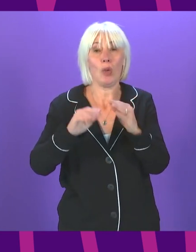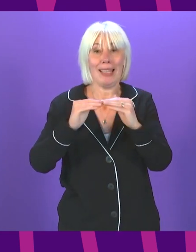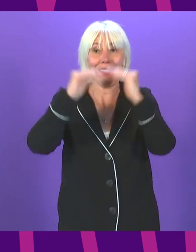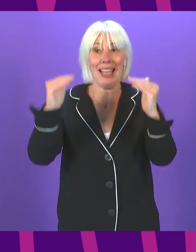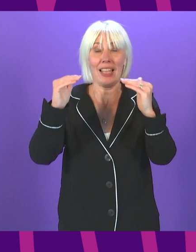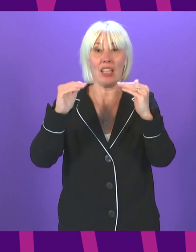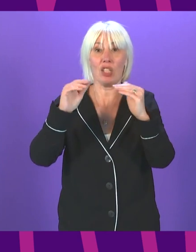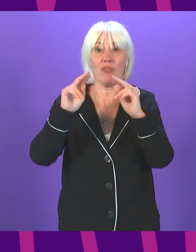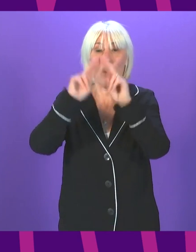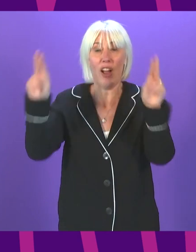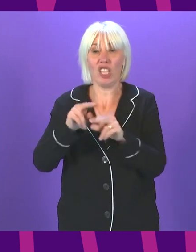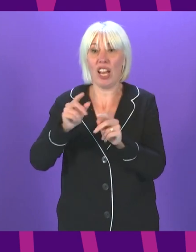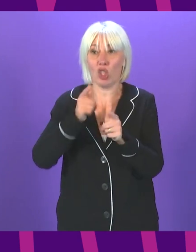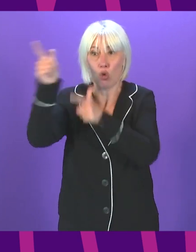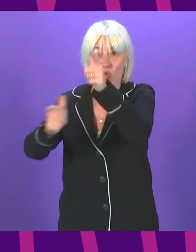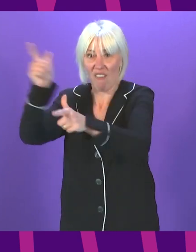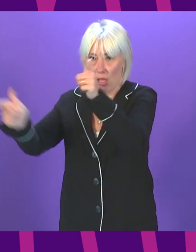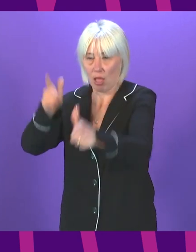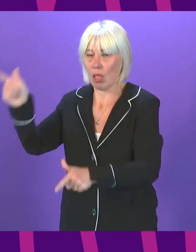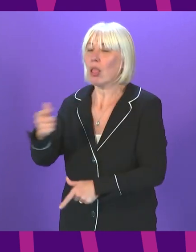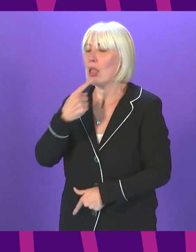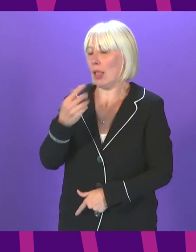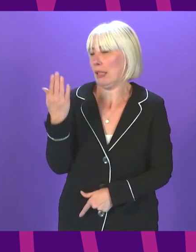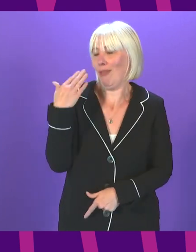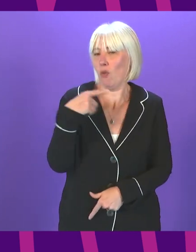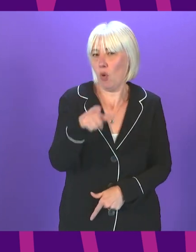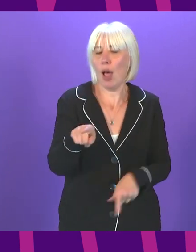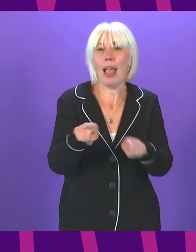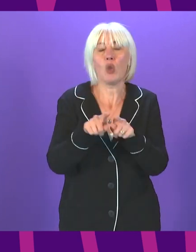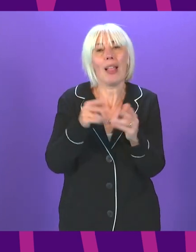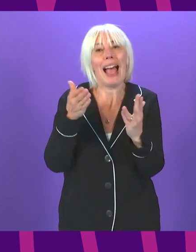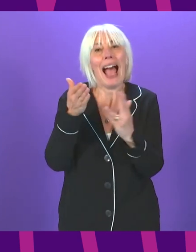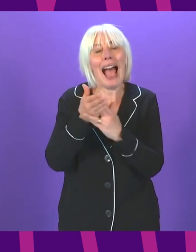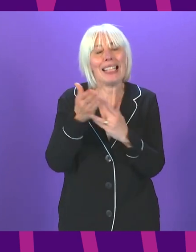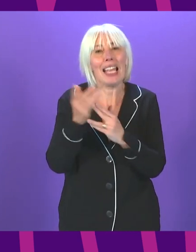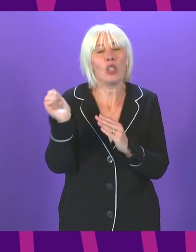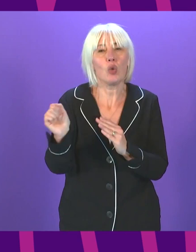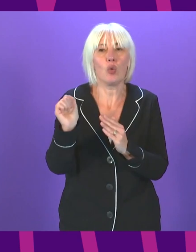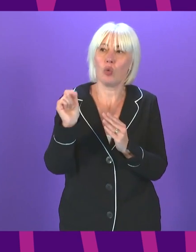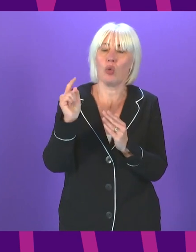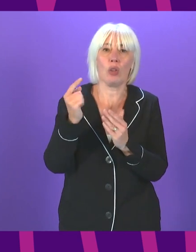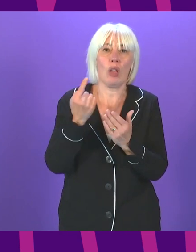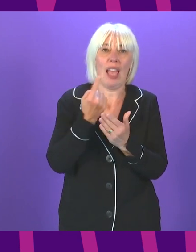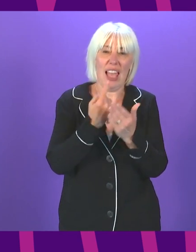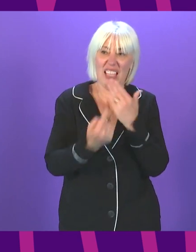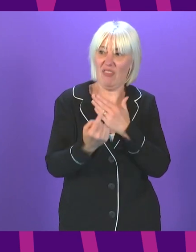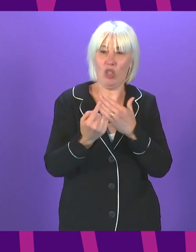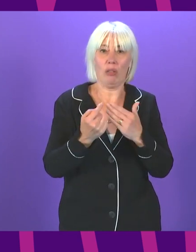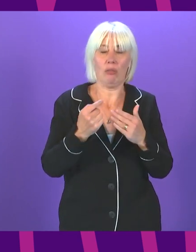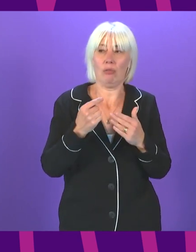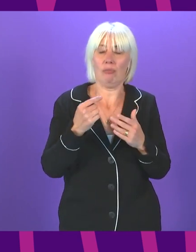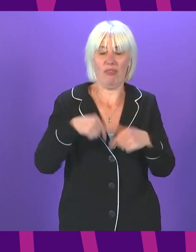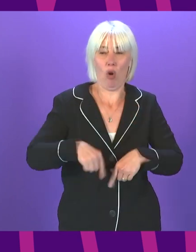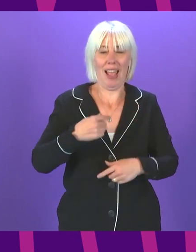and I referred to some of that earlier on. And it will provide access to individuals NHS Scotland held vaccination